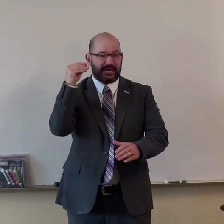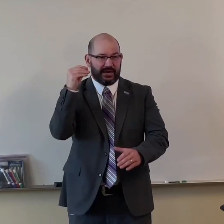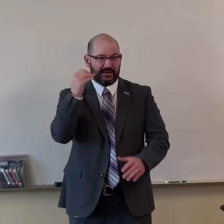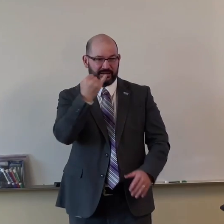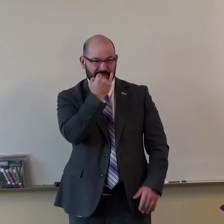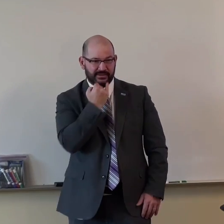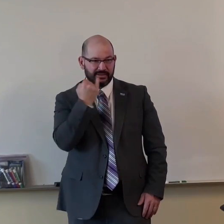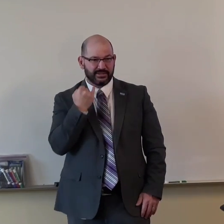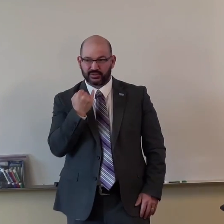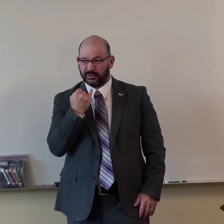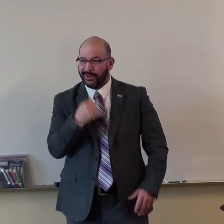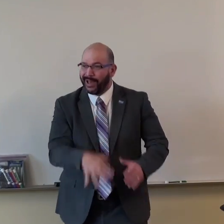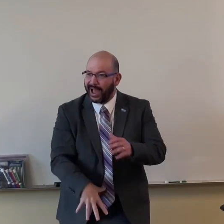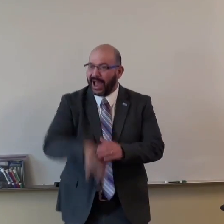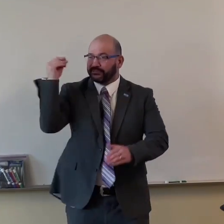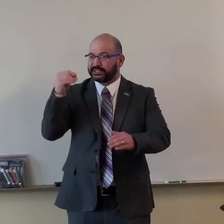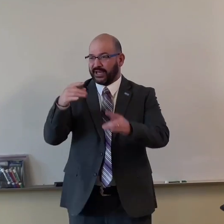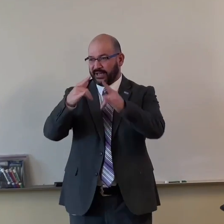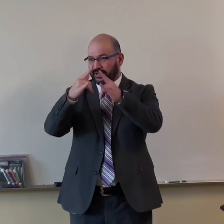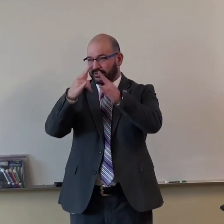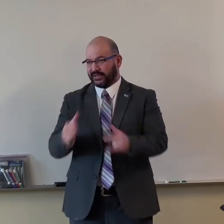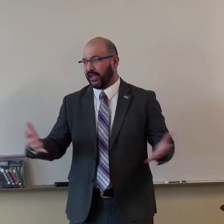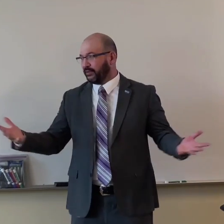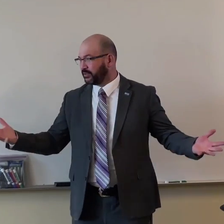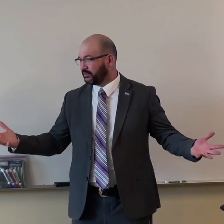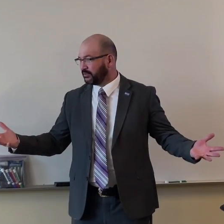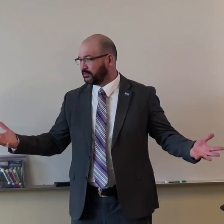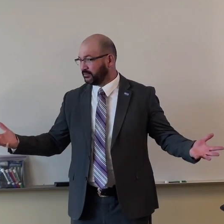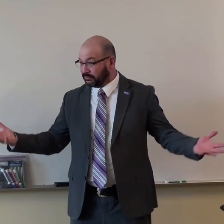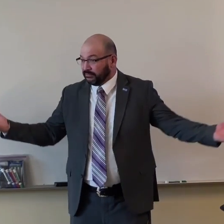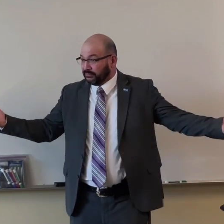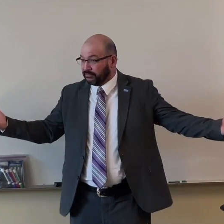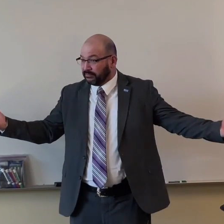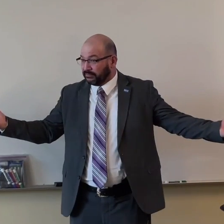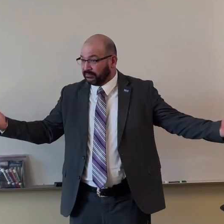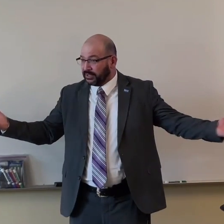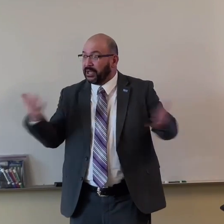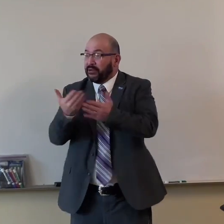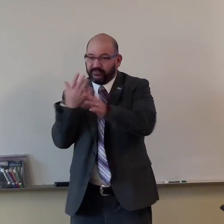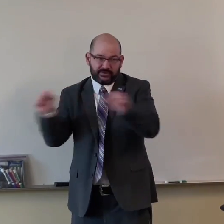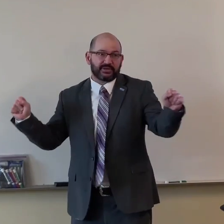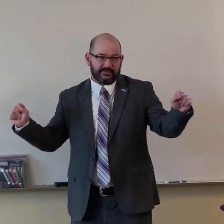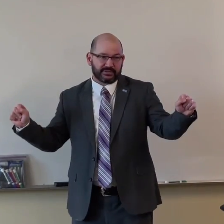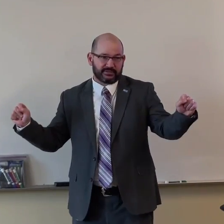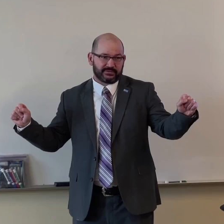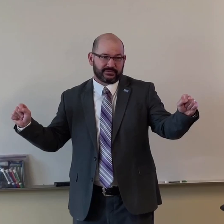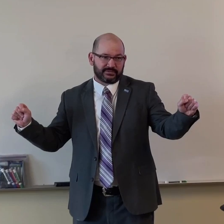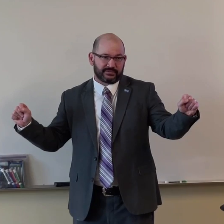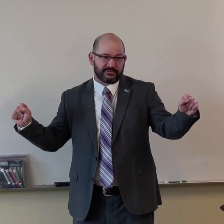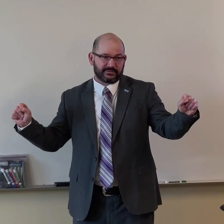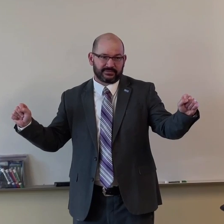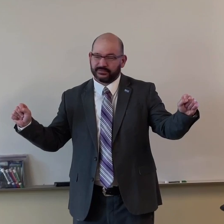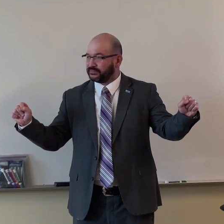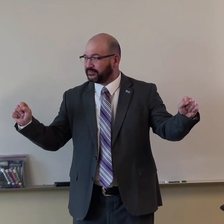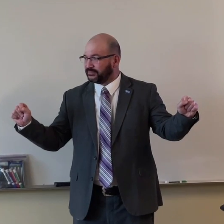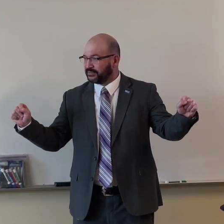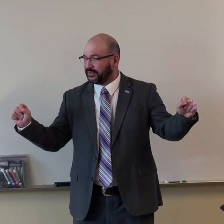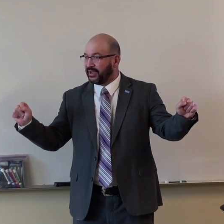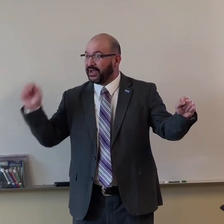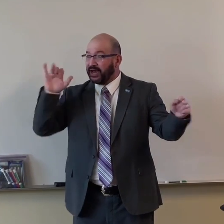Israel, outside the camp. Before something. Before something, yeah. And